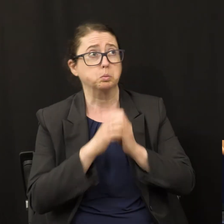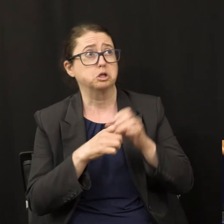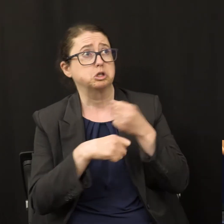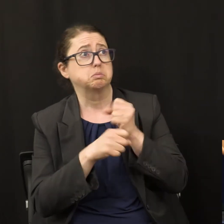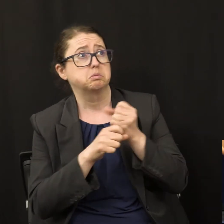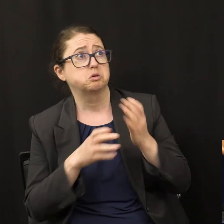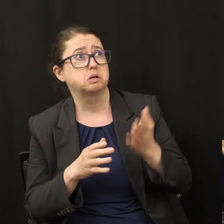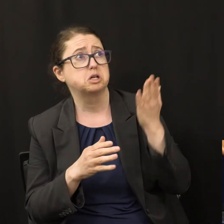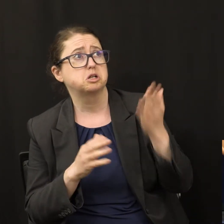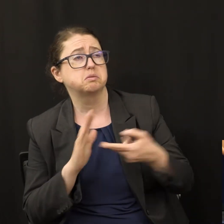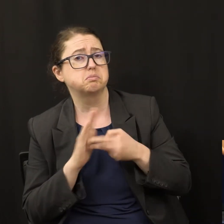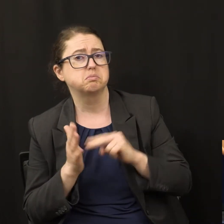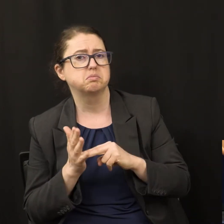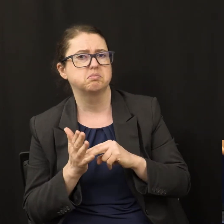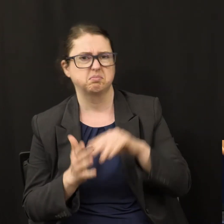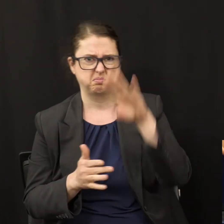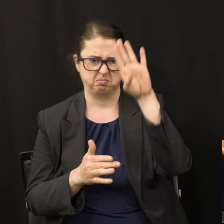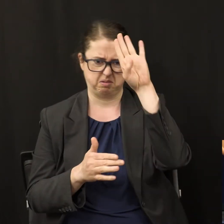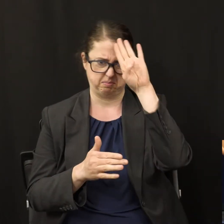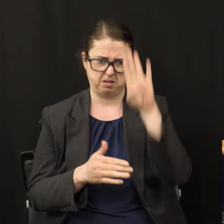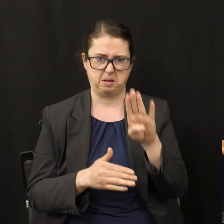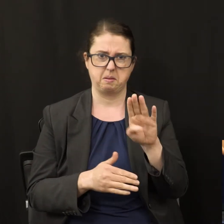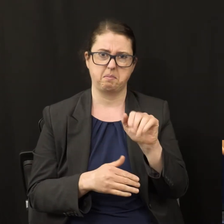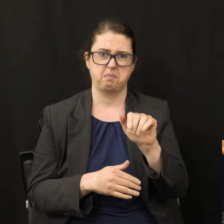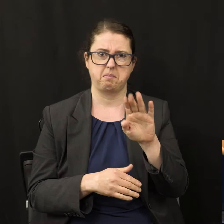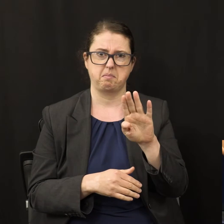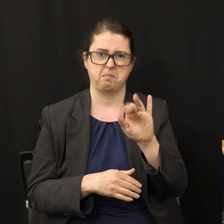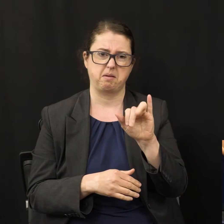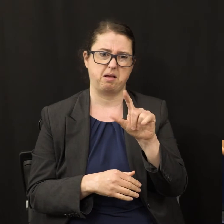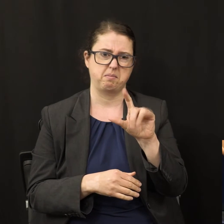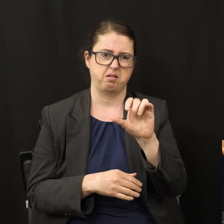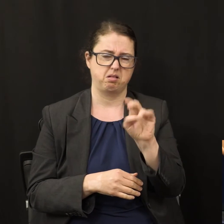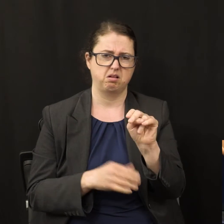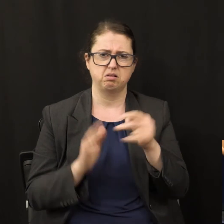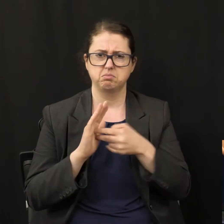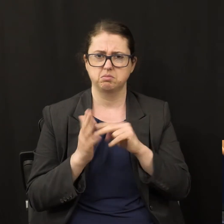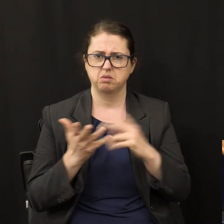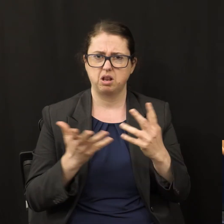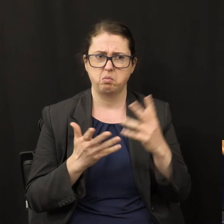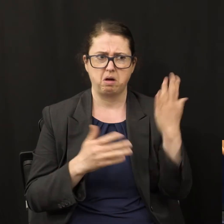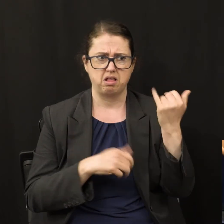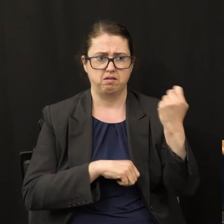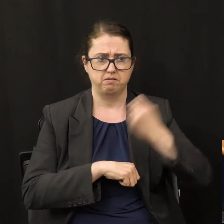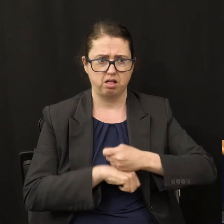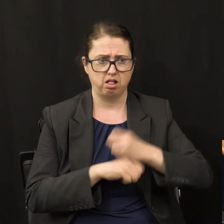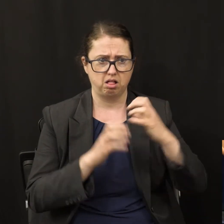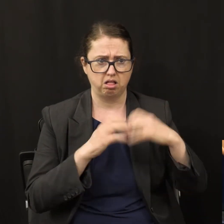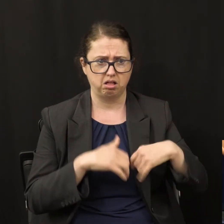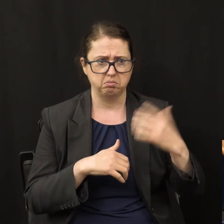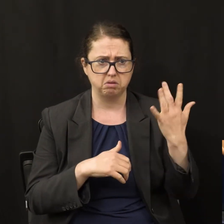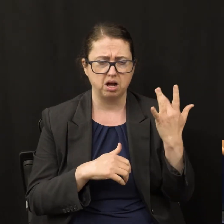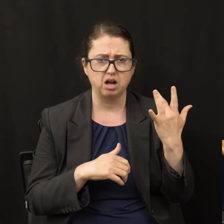What is Babylon? Why did Babylon fall? What is Babylon's wine of wrath?